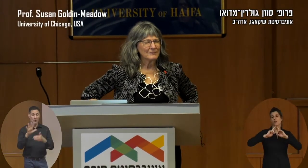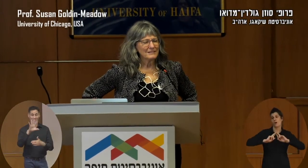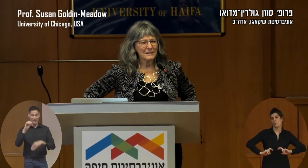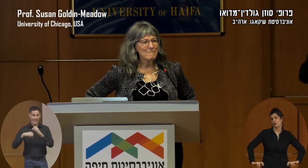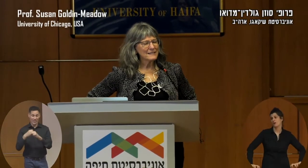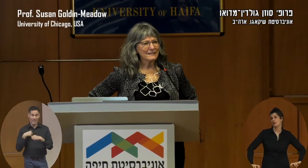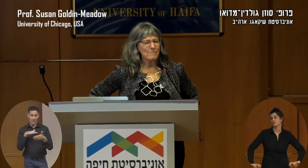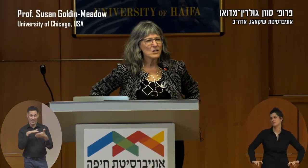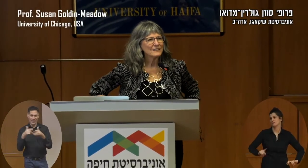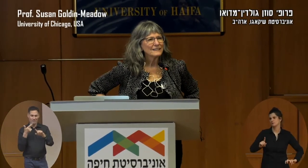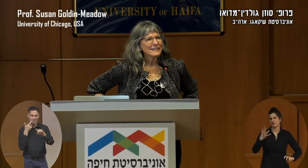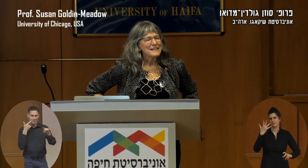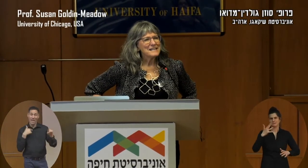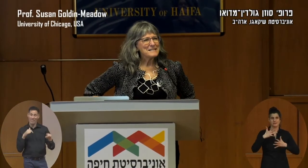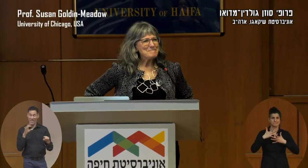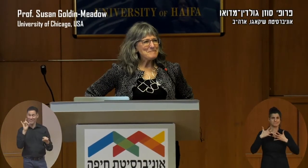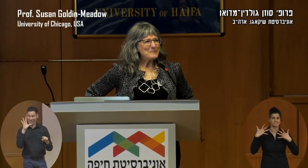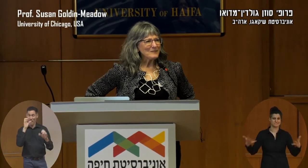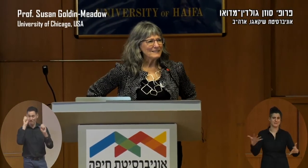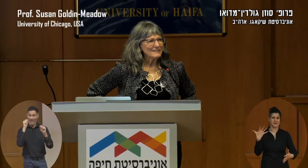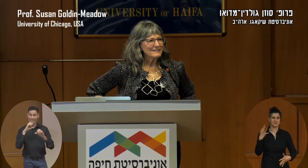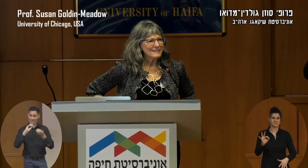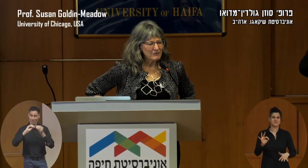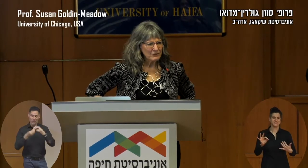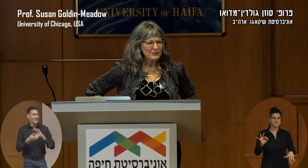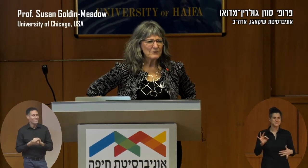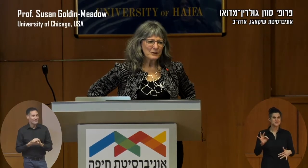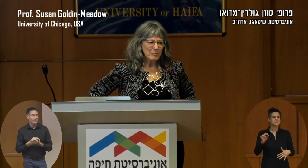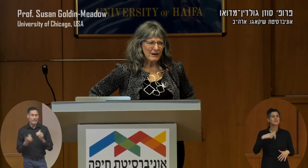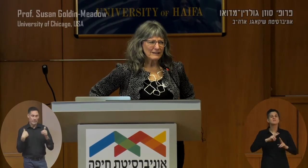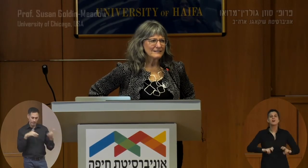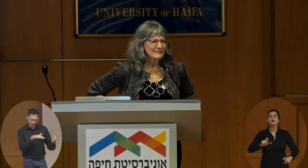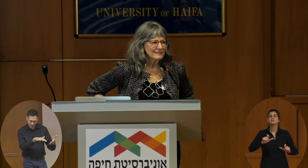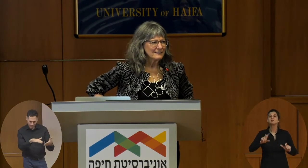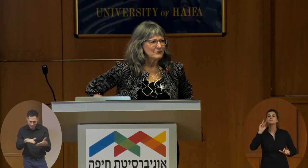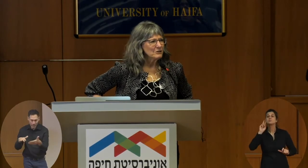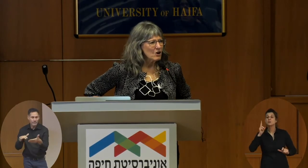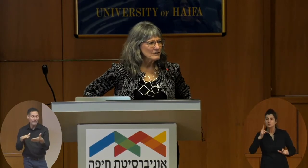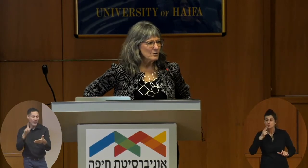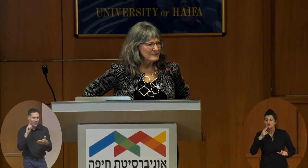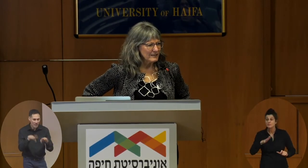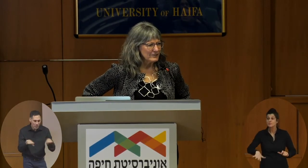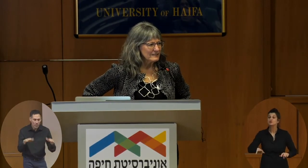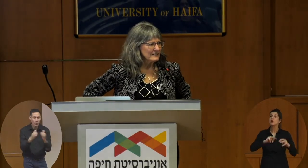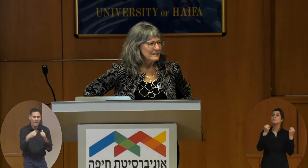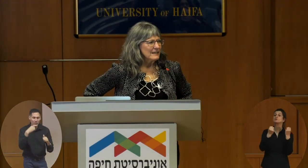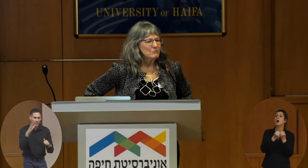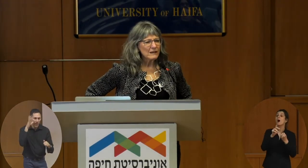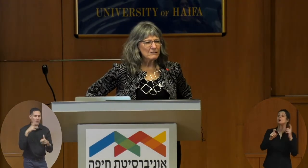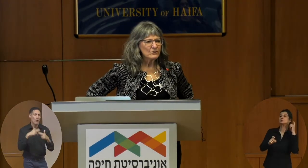which is an amazing number um deaf children of hearing parents were called home signers and what i want to